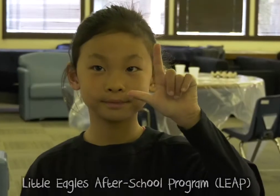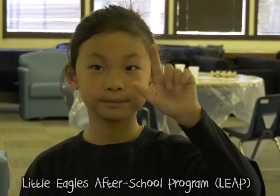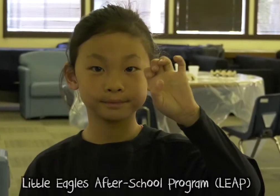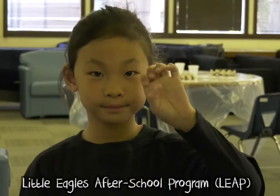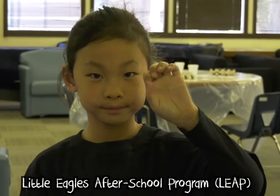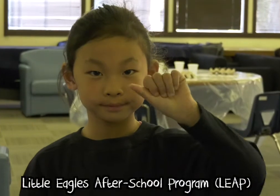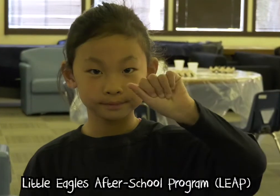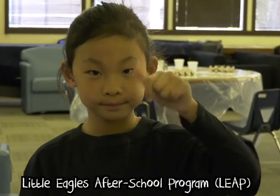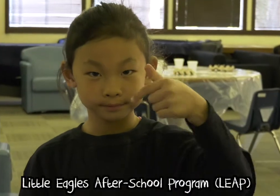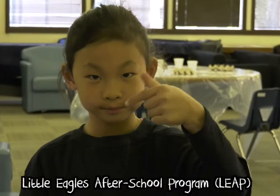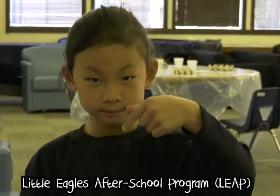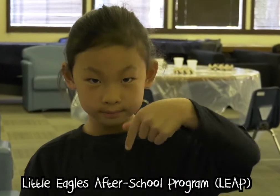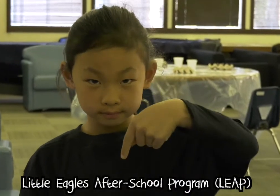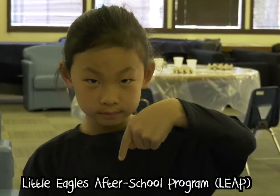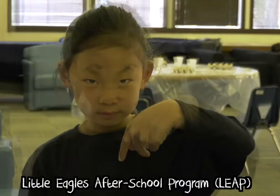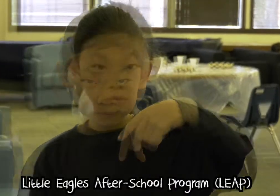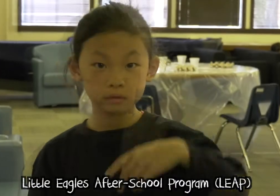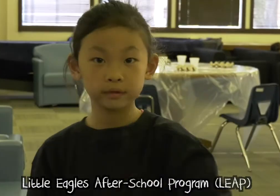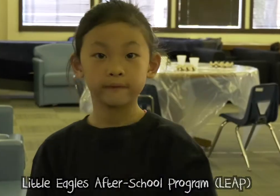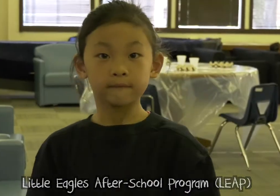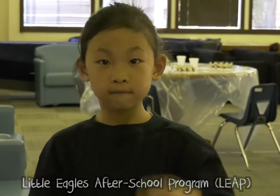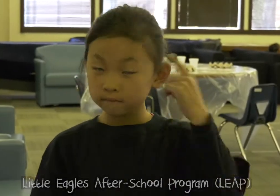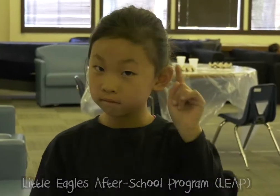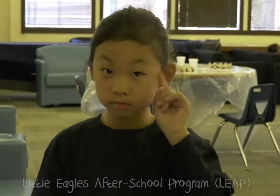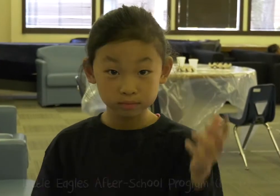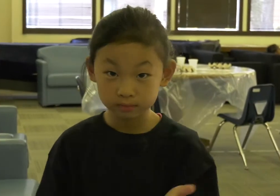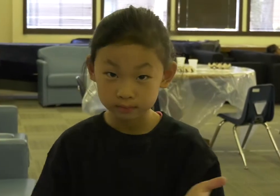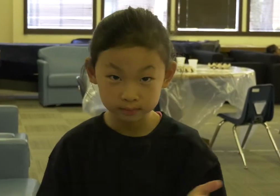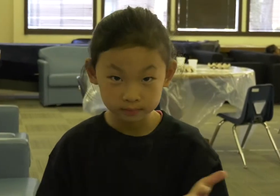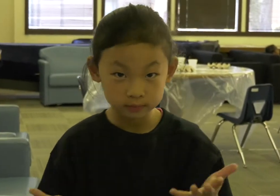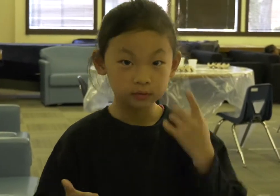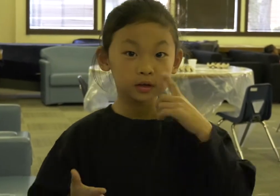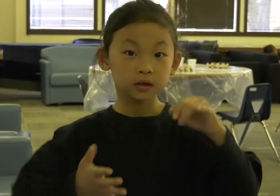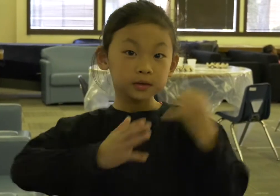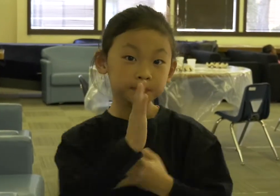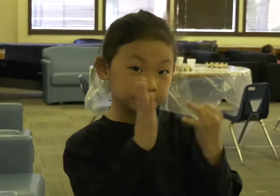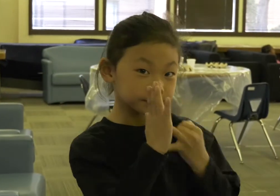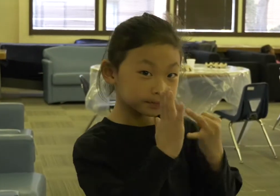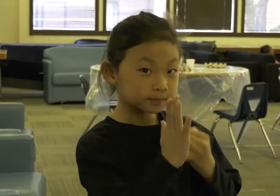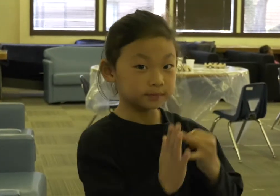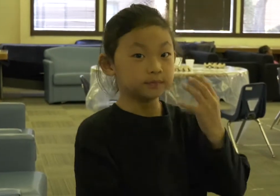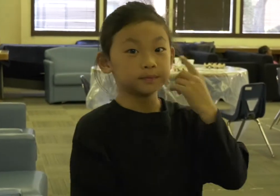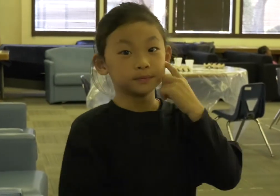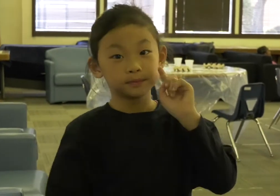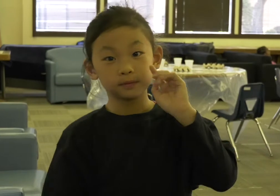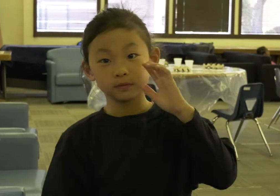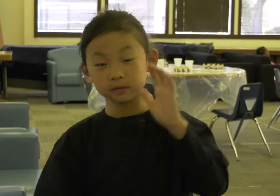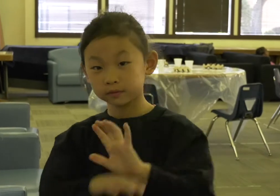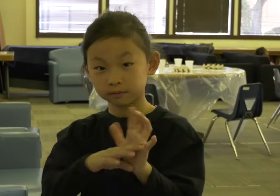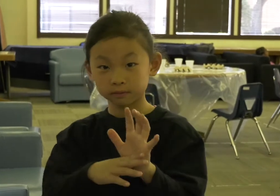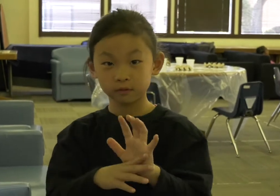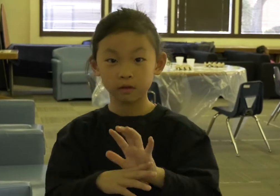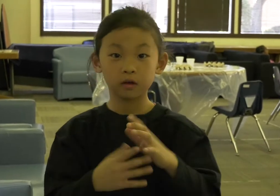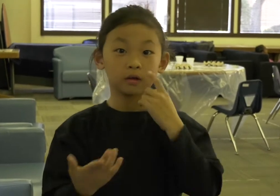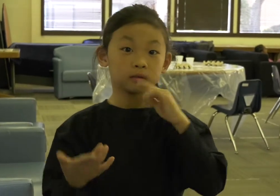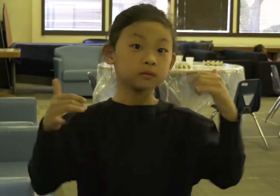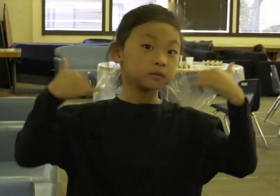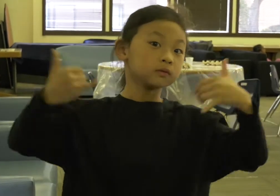Little Eagles After School Program is for us to have art, to watch movies,